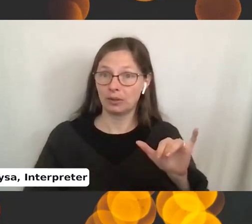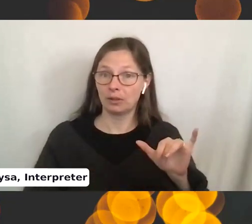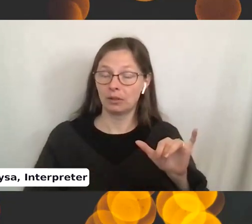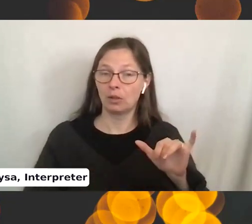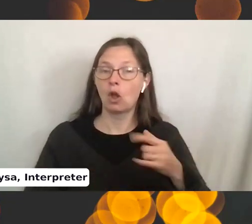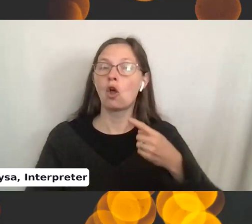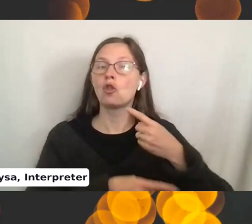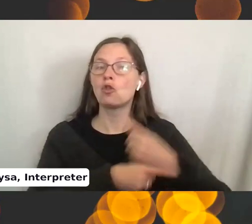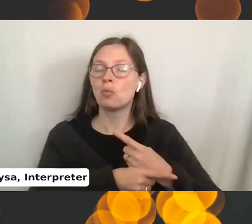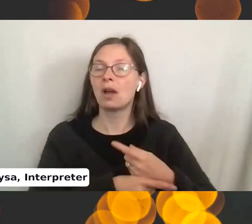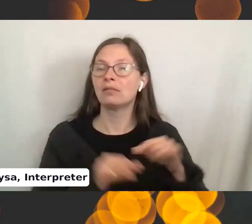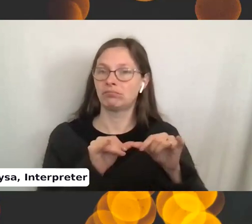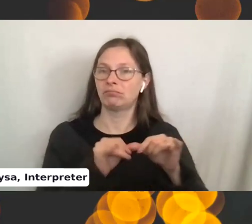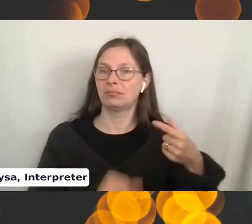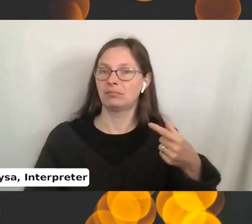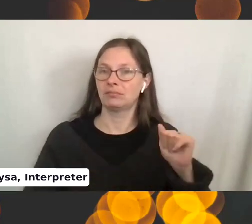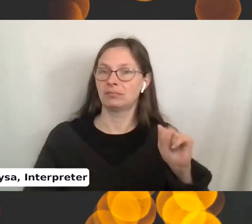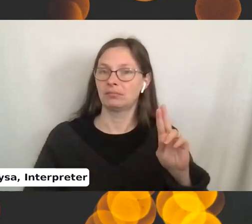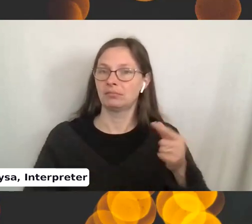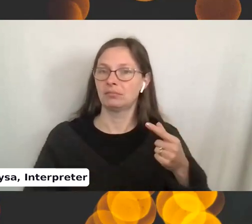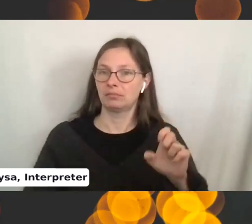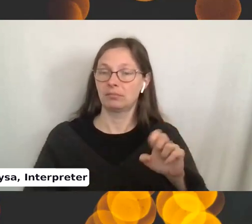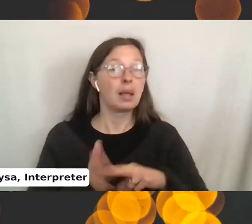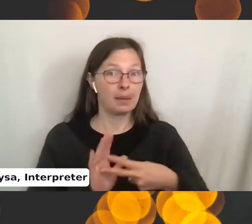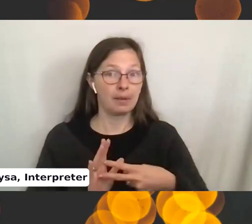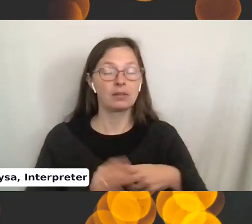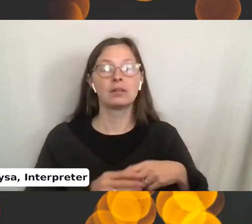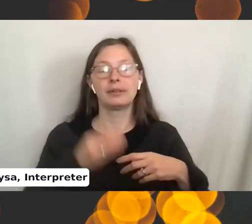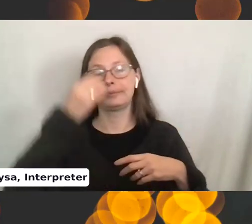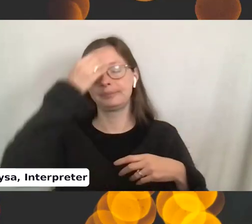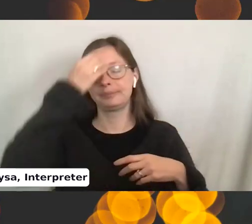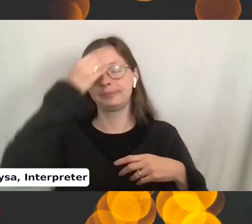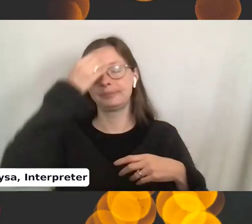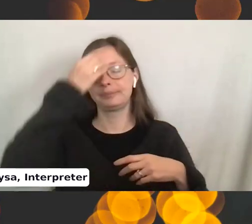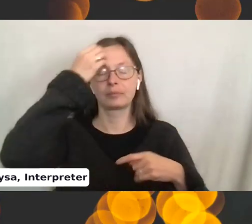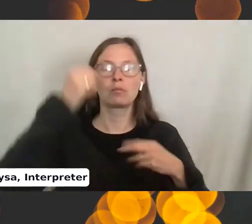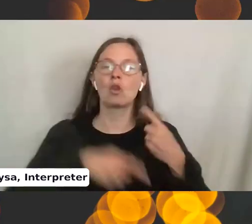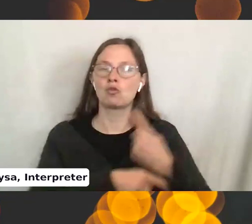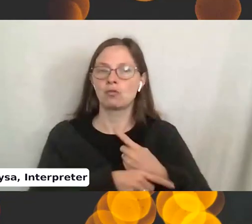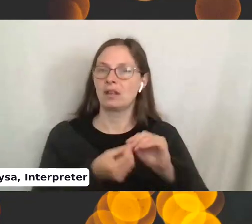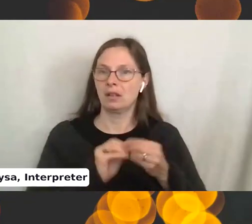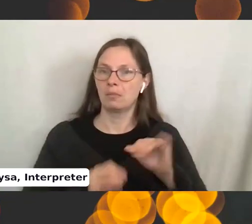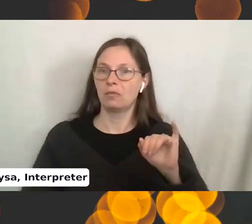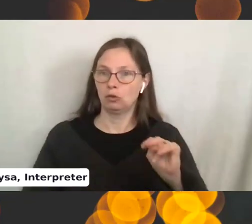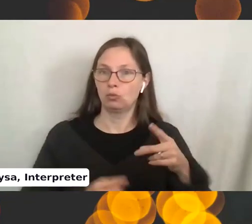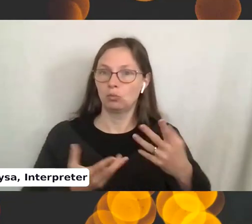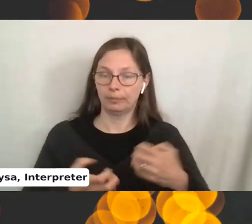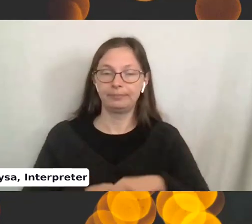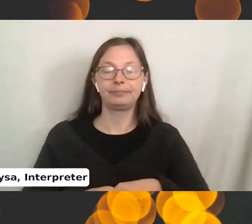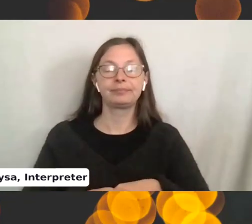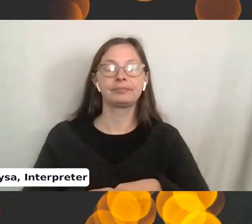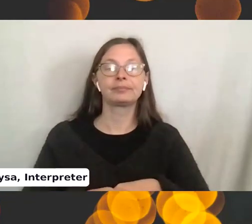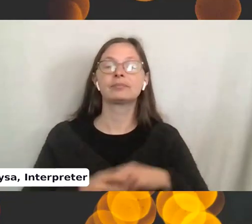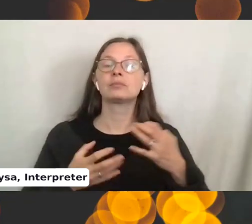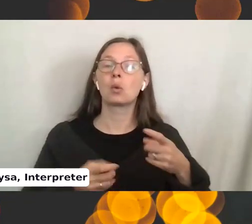gauge, which means you're making it three or four, however many inches you want. And I want you to